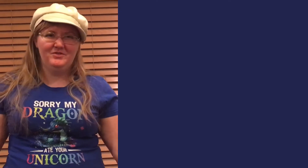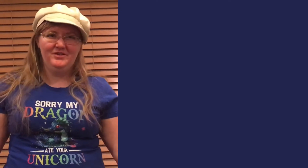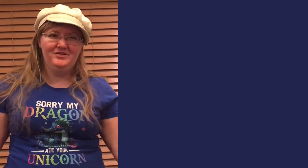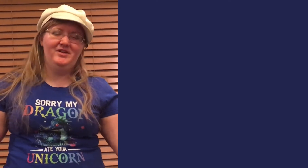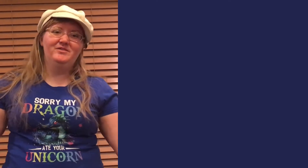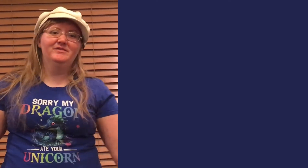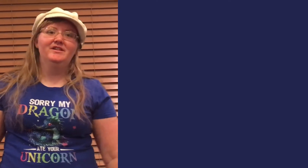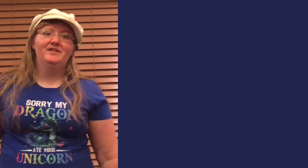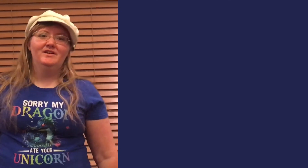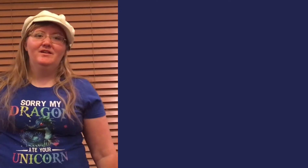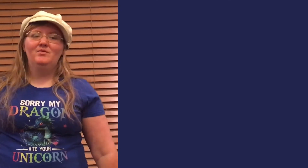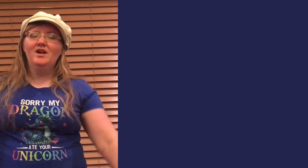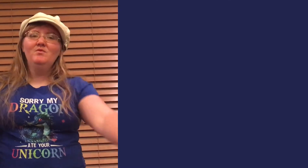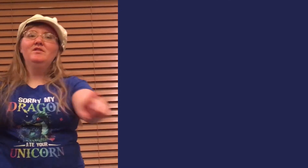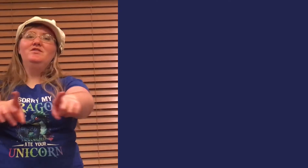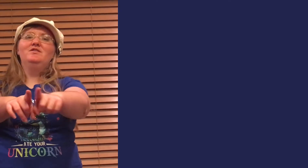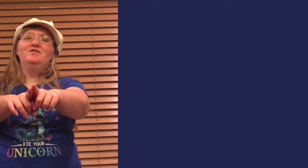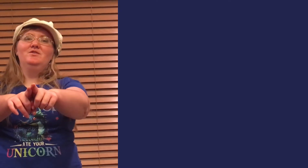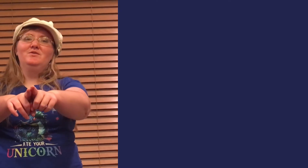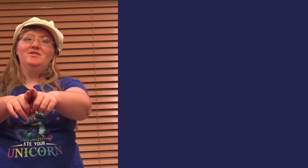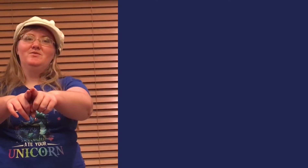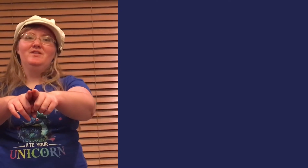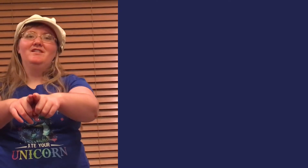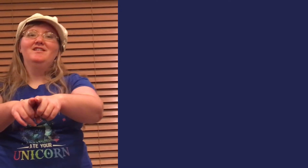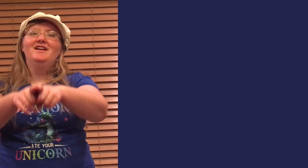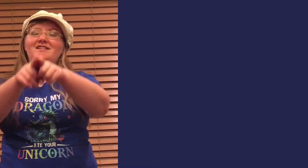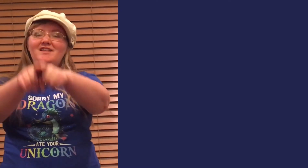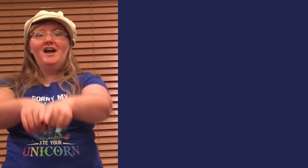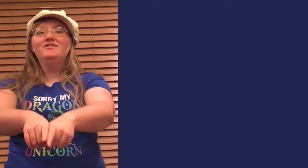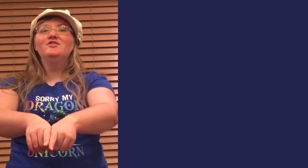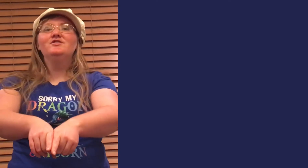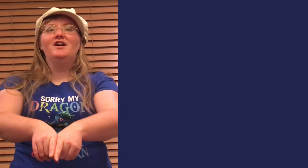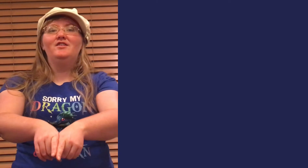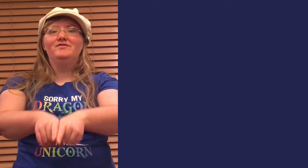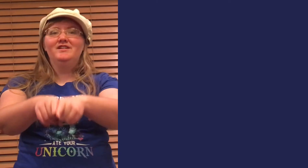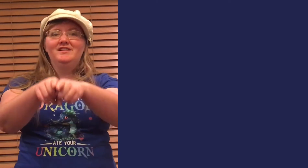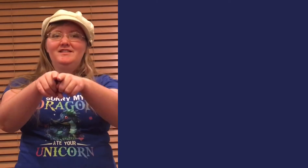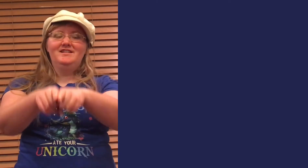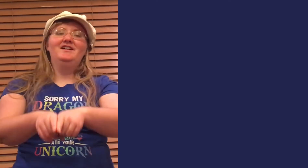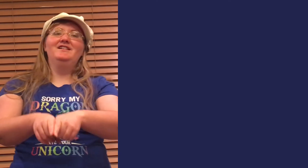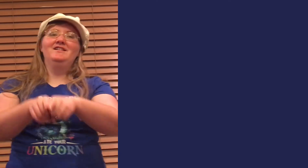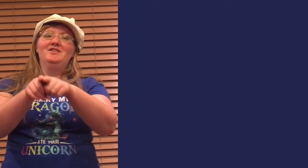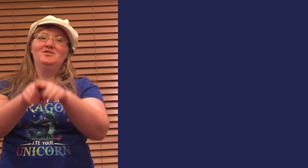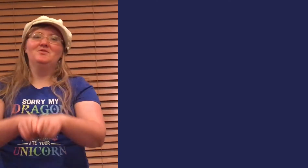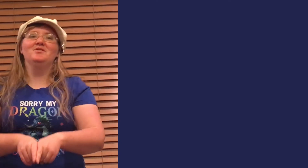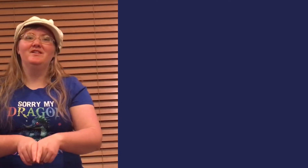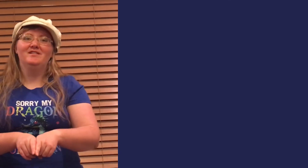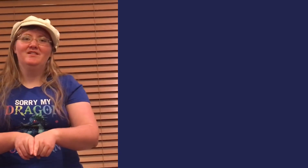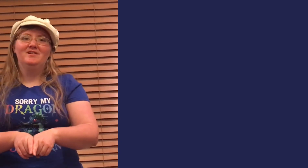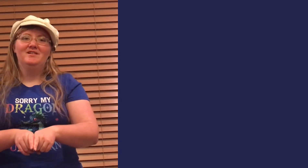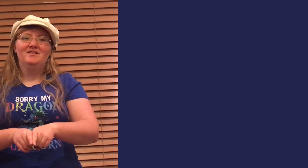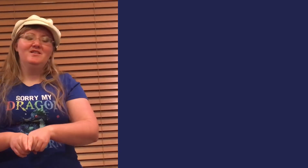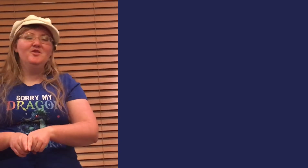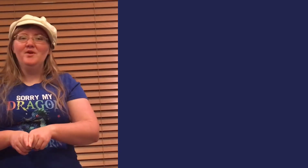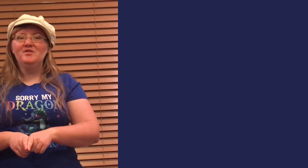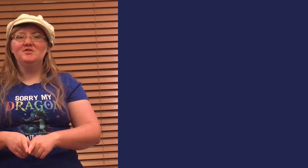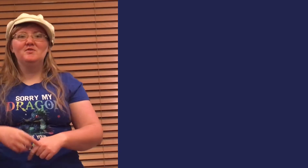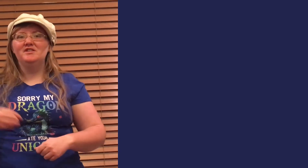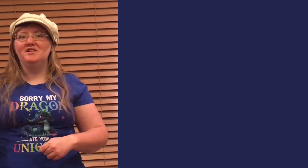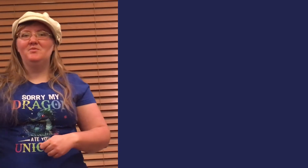years ago. What I want you to do this week is catch yourself telling a story. Think about the stories that